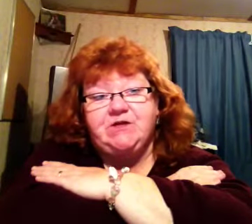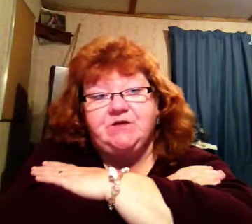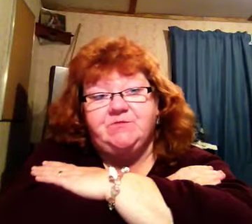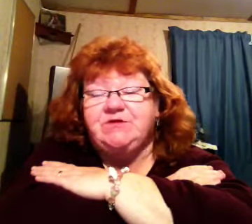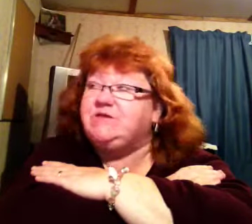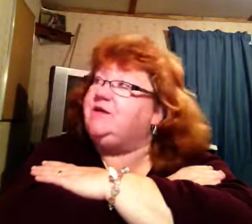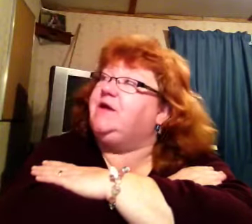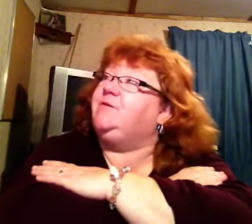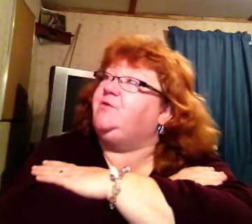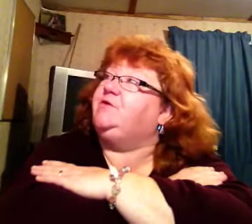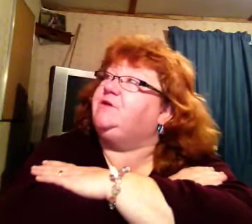My son had a birthday.